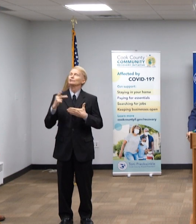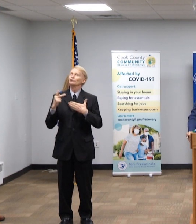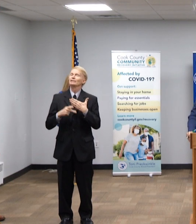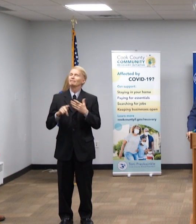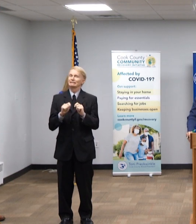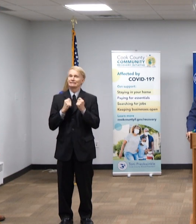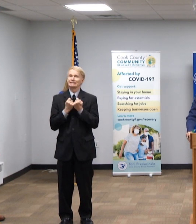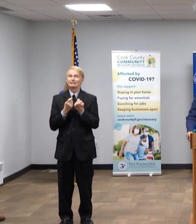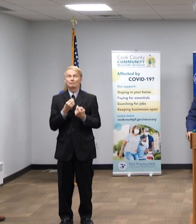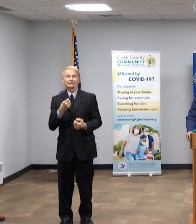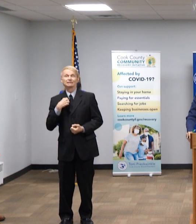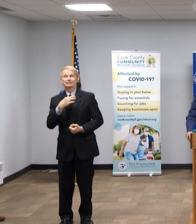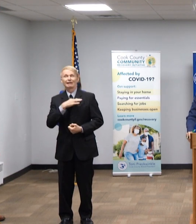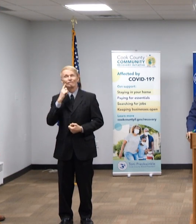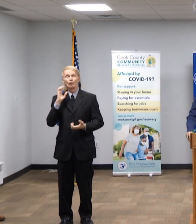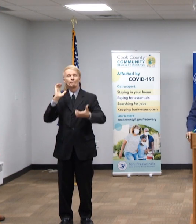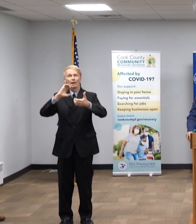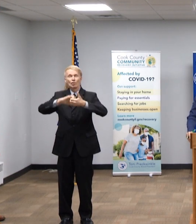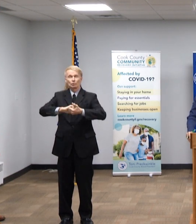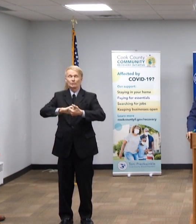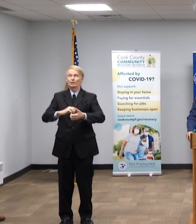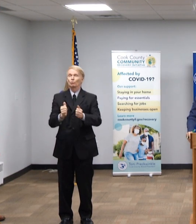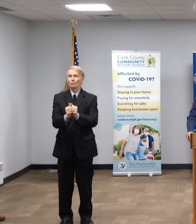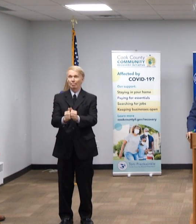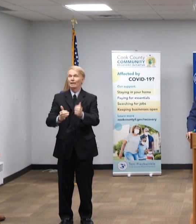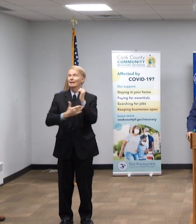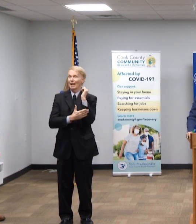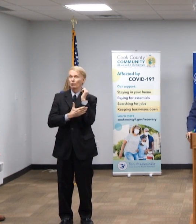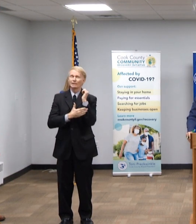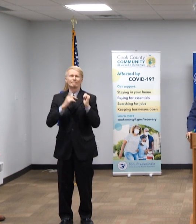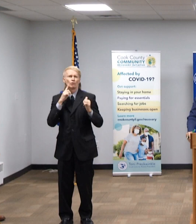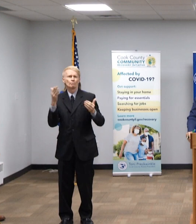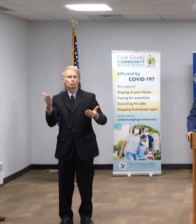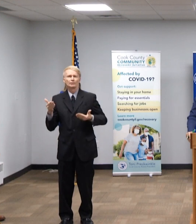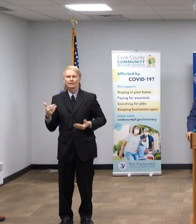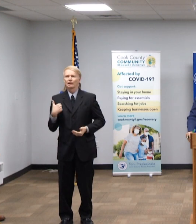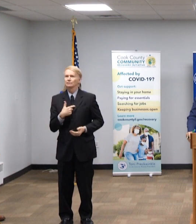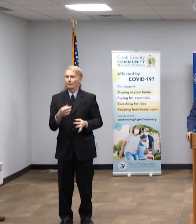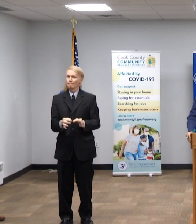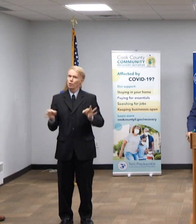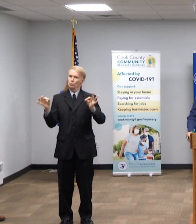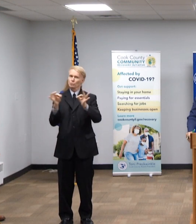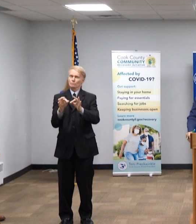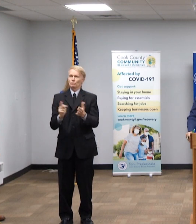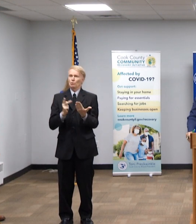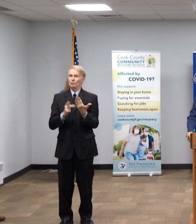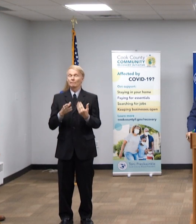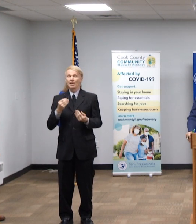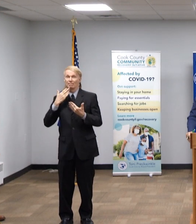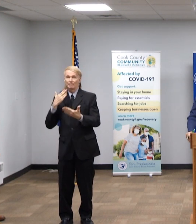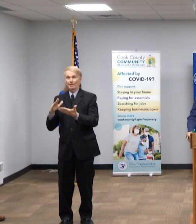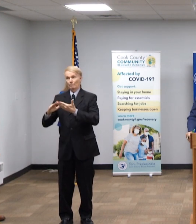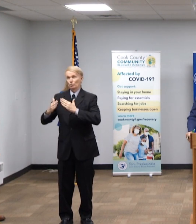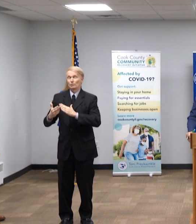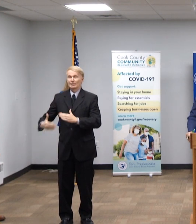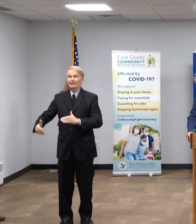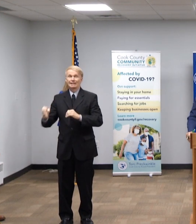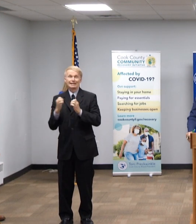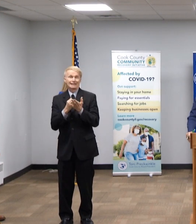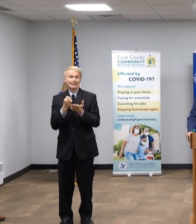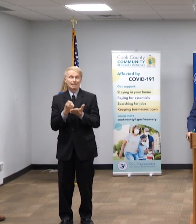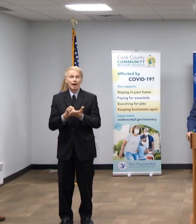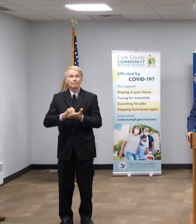partnering with the county to bring us such an important program. I'd also like to thank Community Economic Development Administration